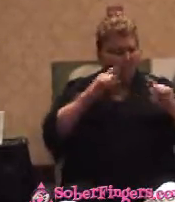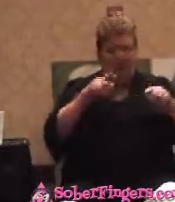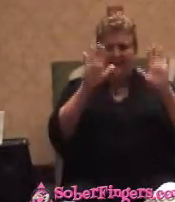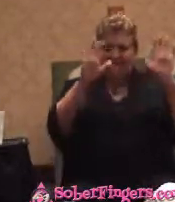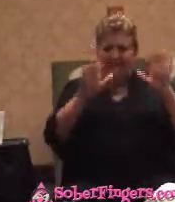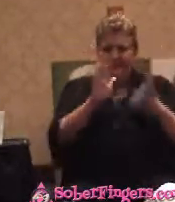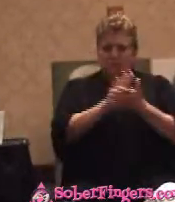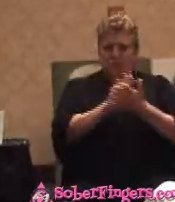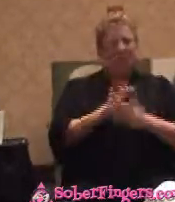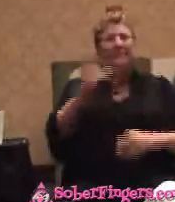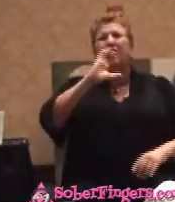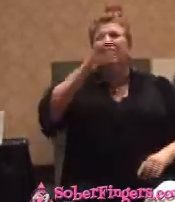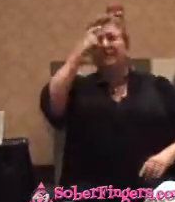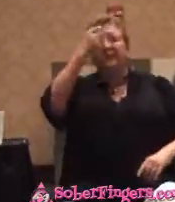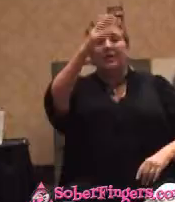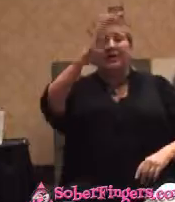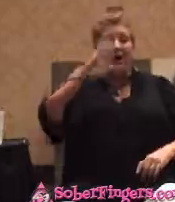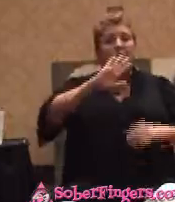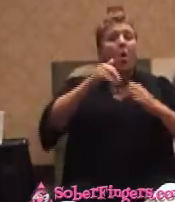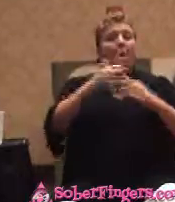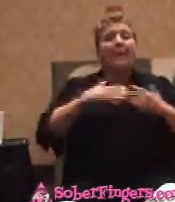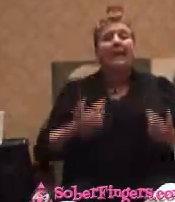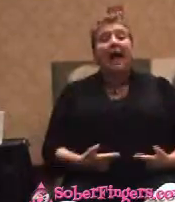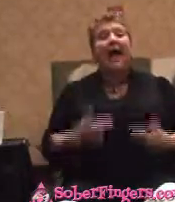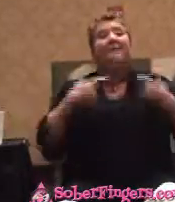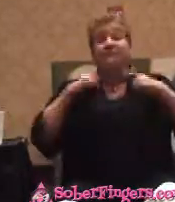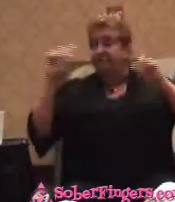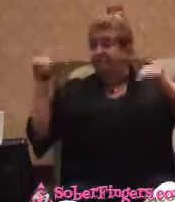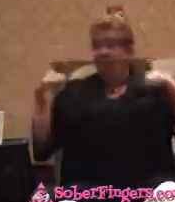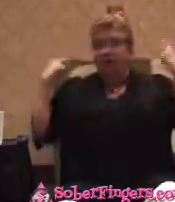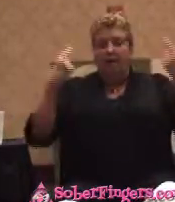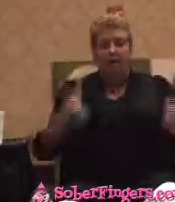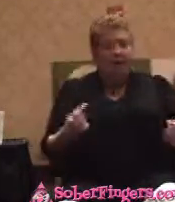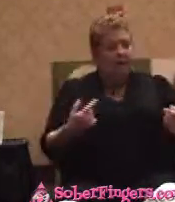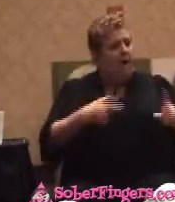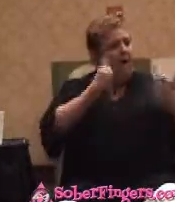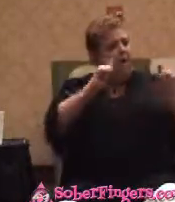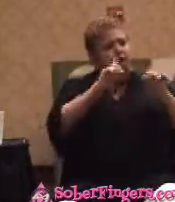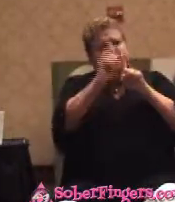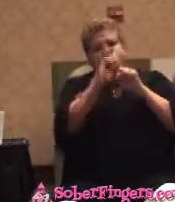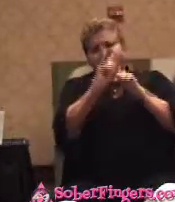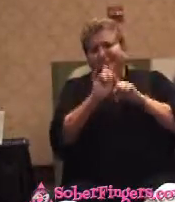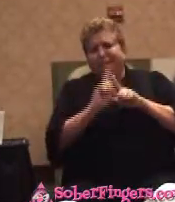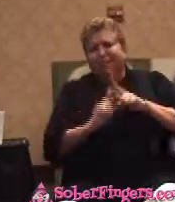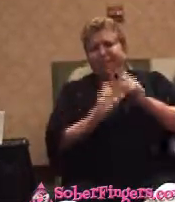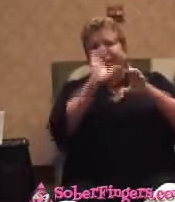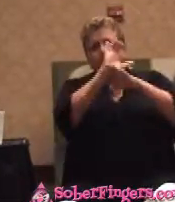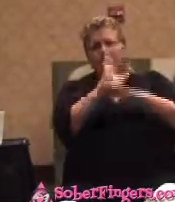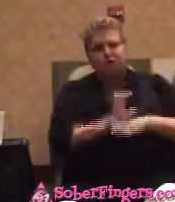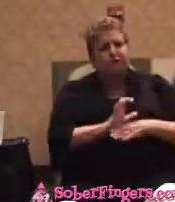looking for God all my life. I've gone to all kinds of churches, ministers, priests,